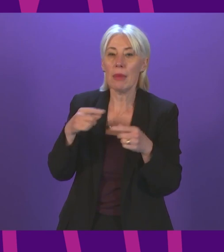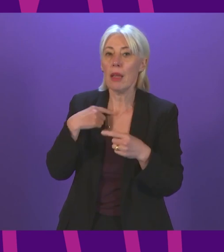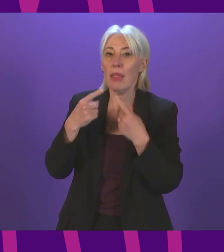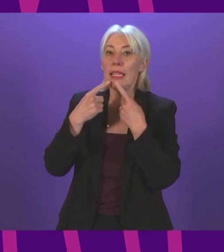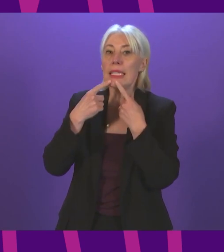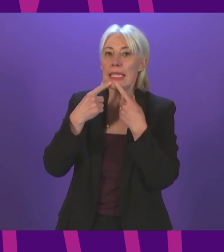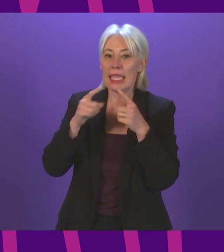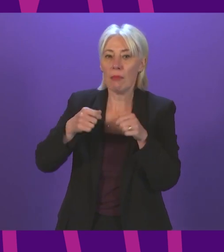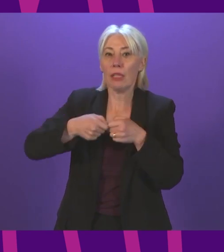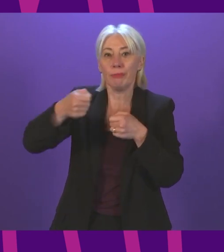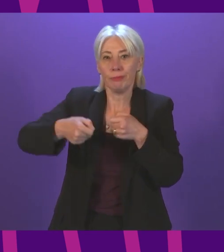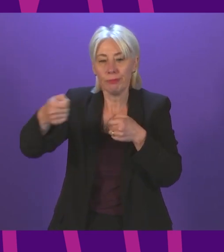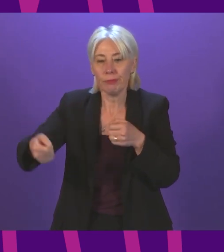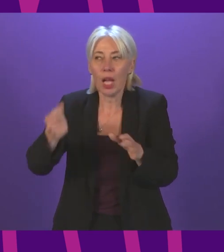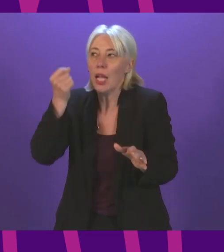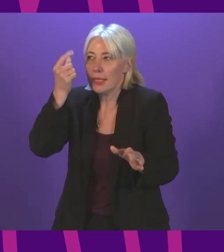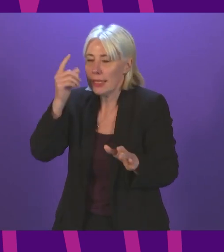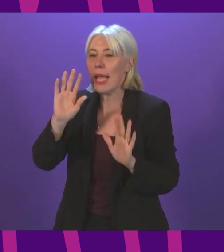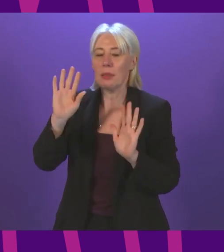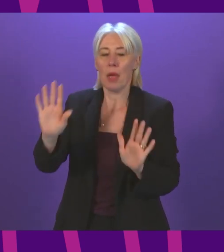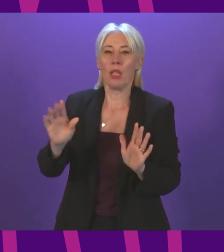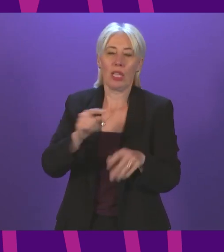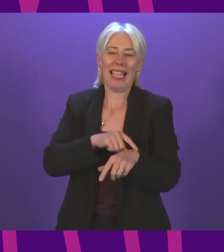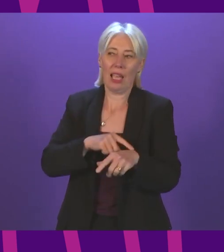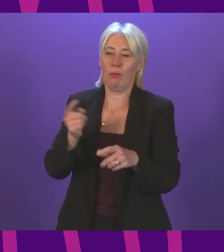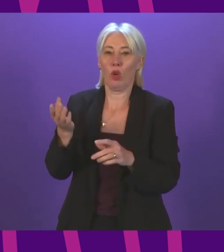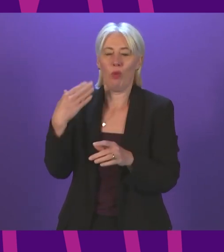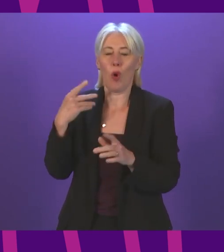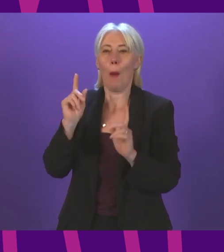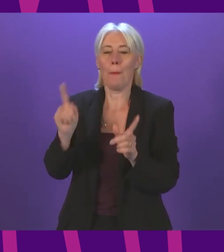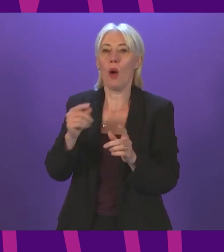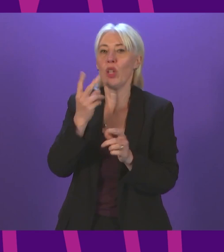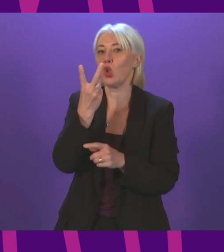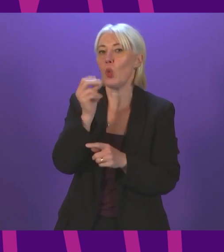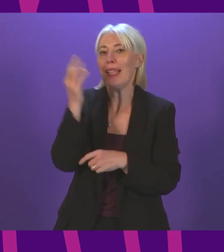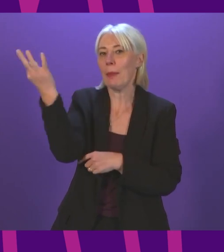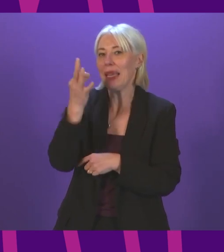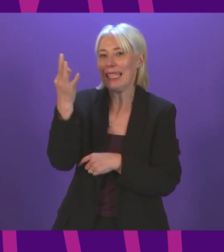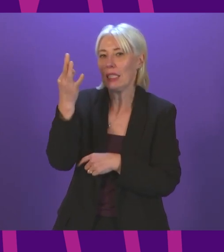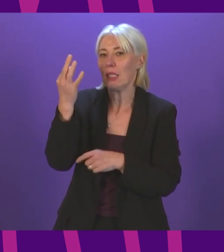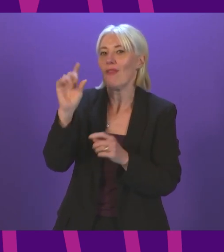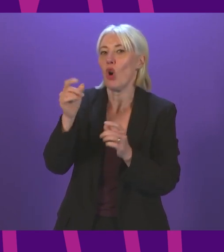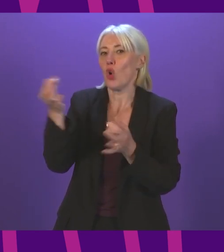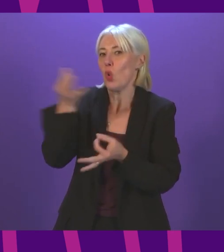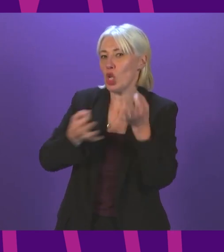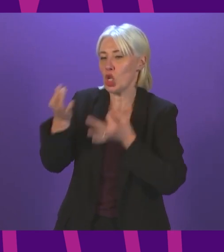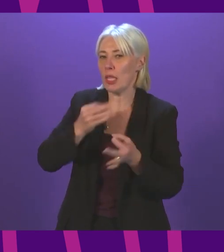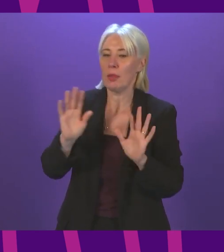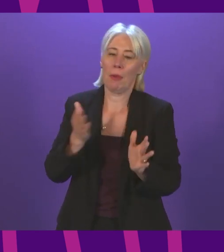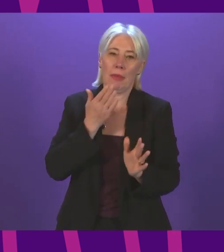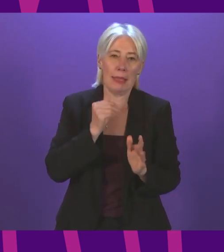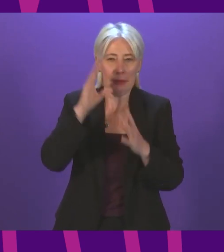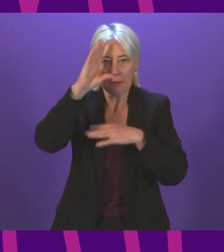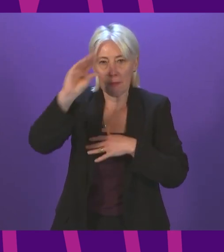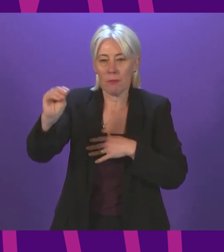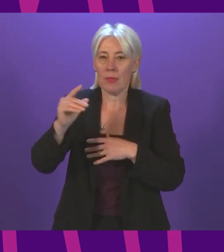understandable reasons, but I intend to protect the 20 minutes or so available for questions. I would, however, be grateful to members and to